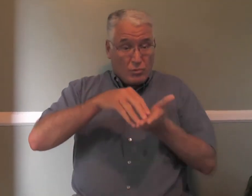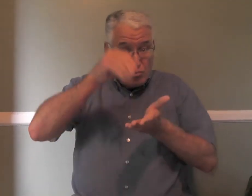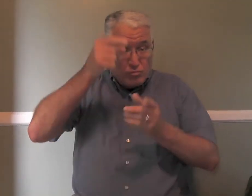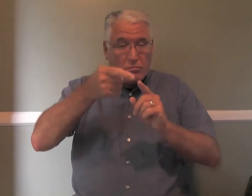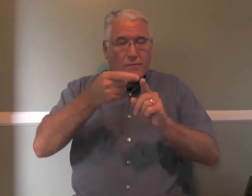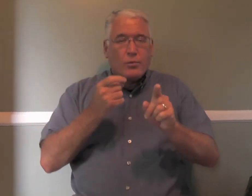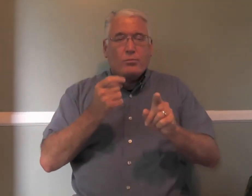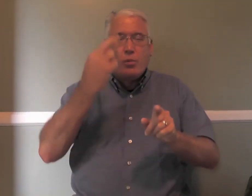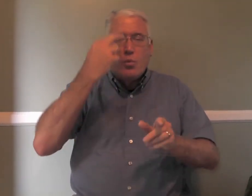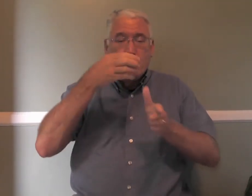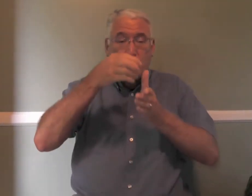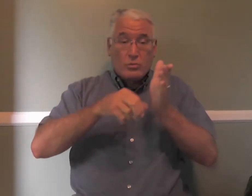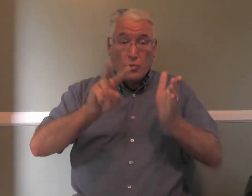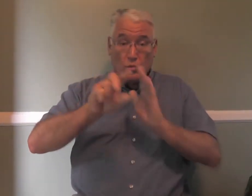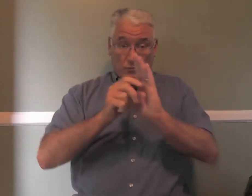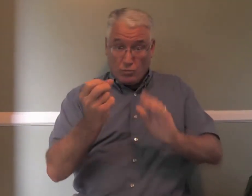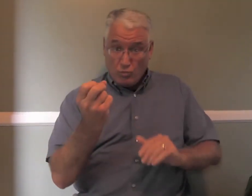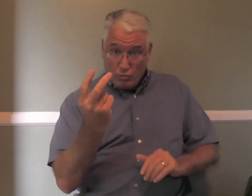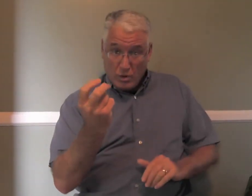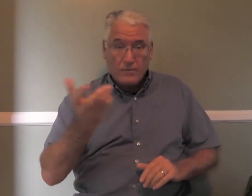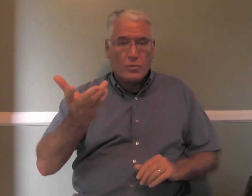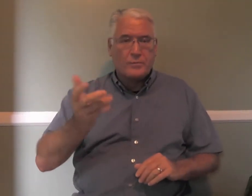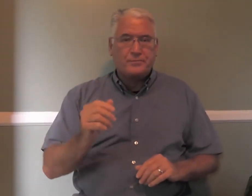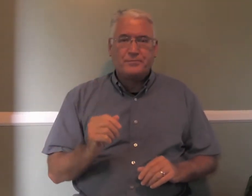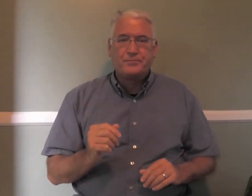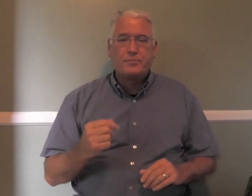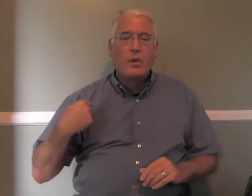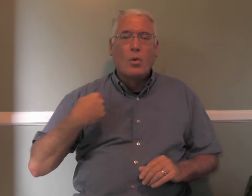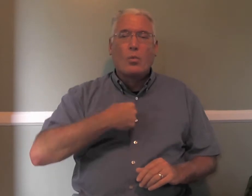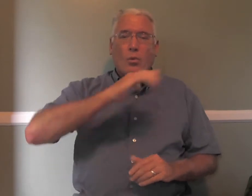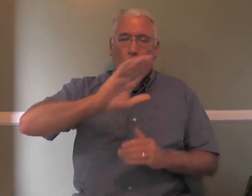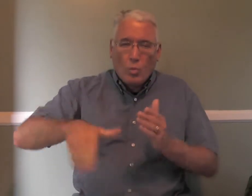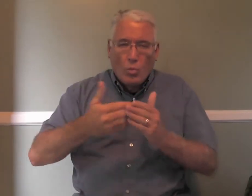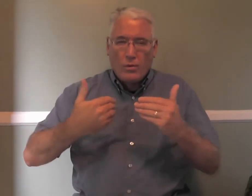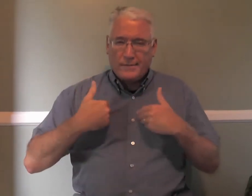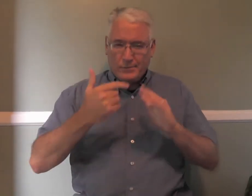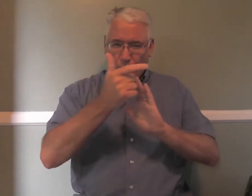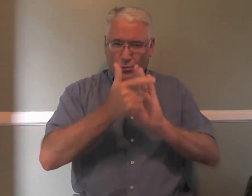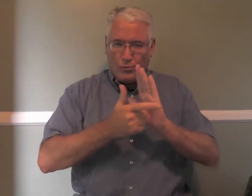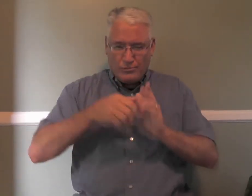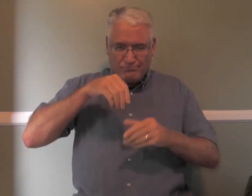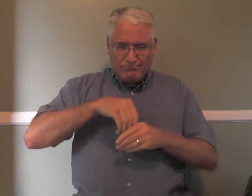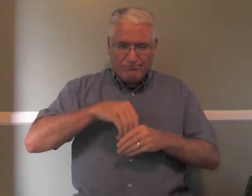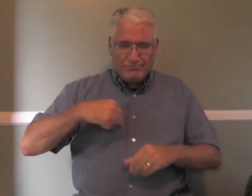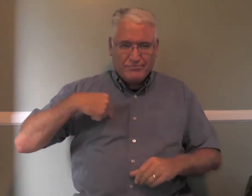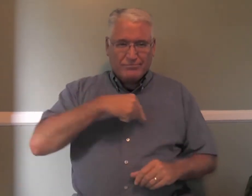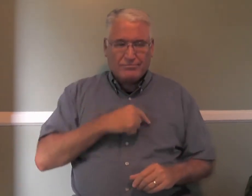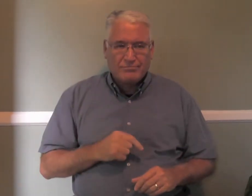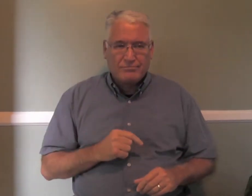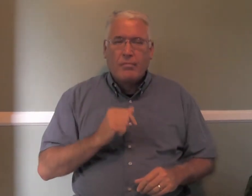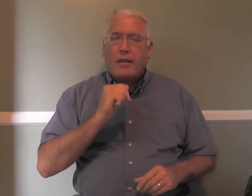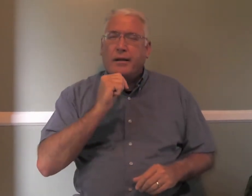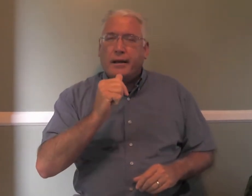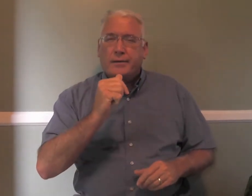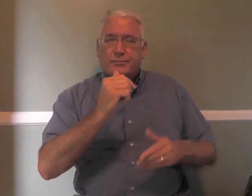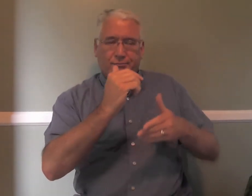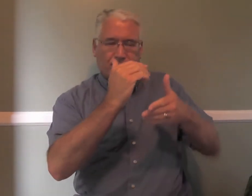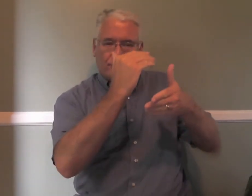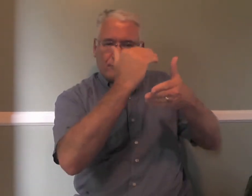Before in our previous devotion, we learned from Romans chapter 2 verse 12 that we all have the law within us,